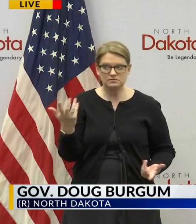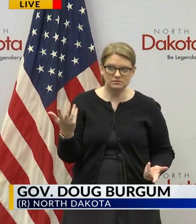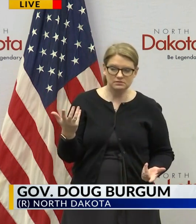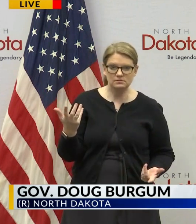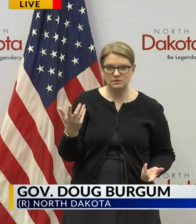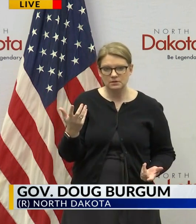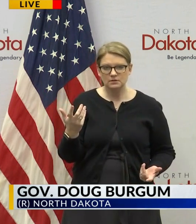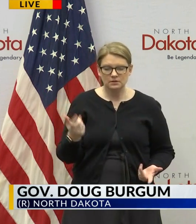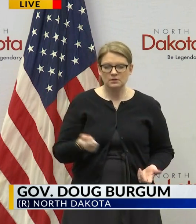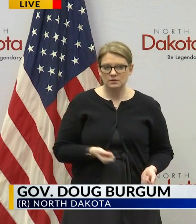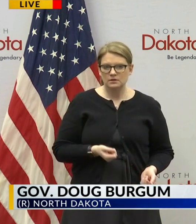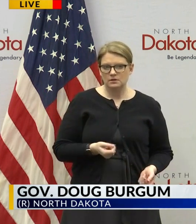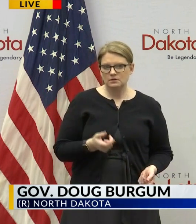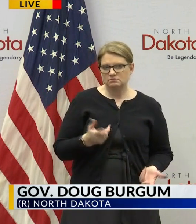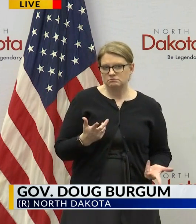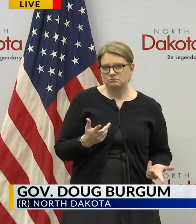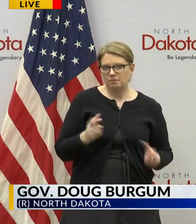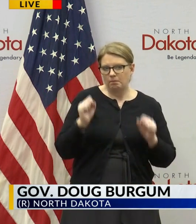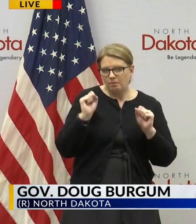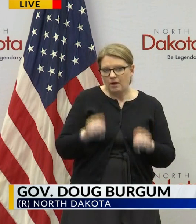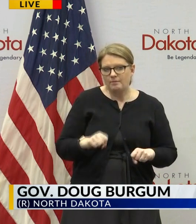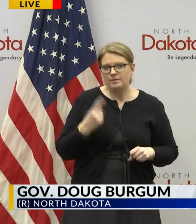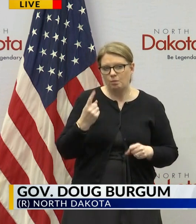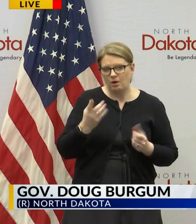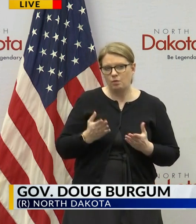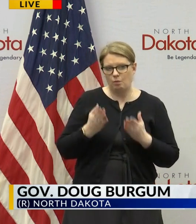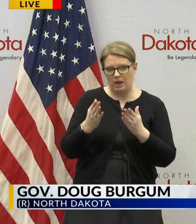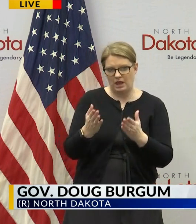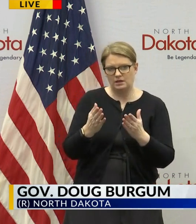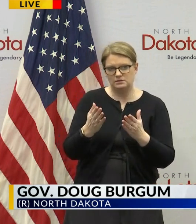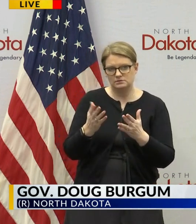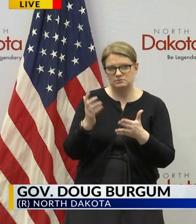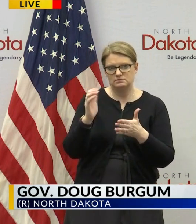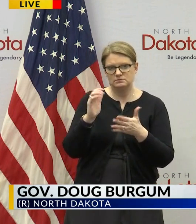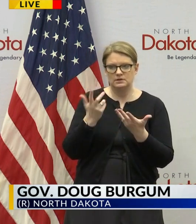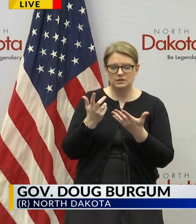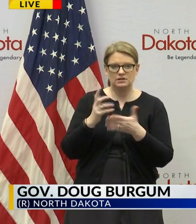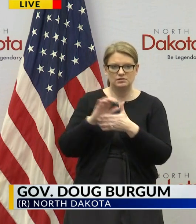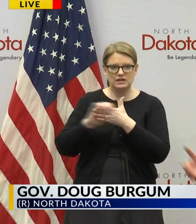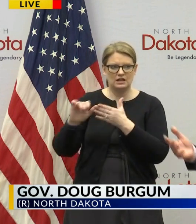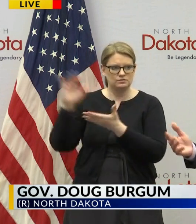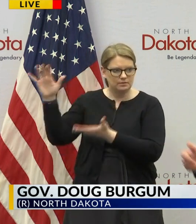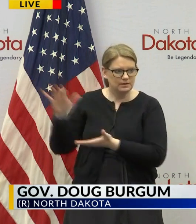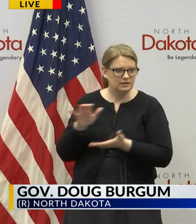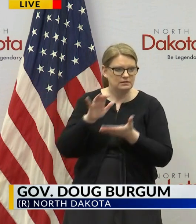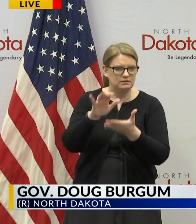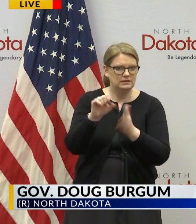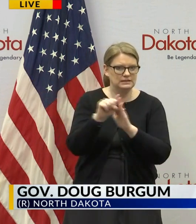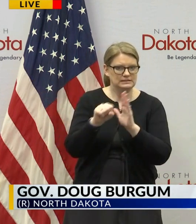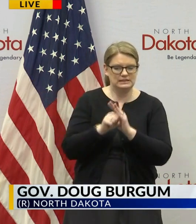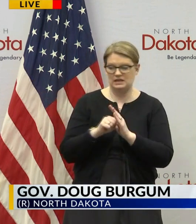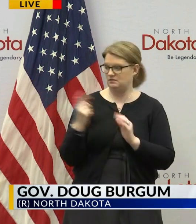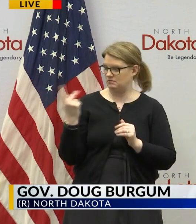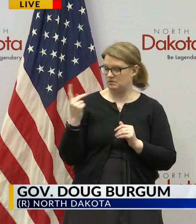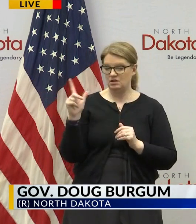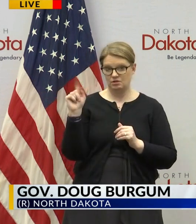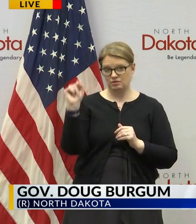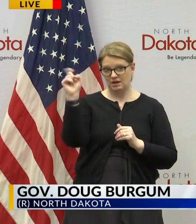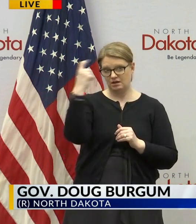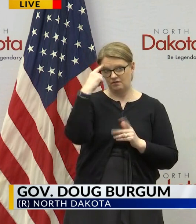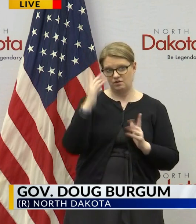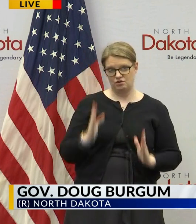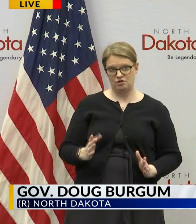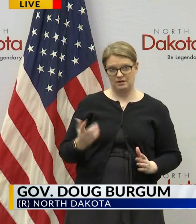a likely going to be one of the ways that perhaps of dollars will be channeled to states lieutenant governor and I are advocating